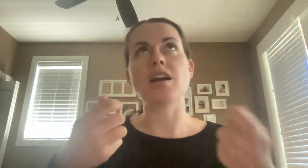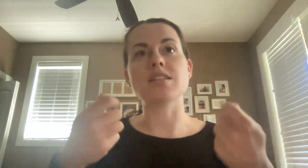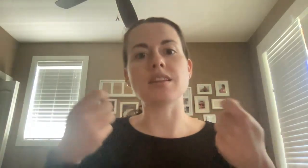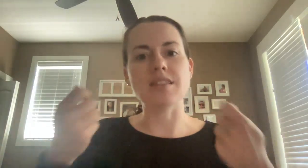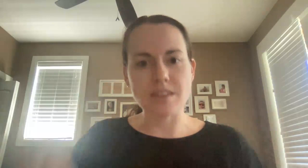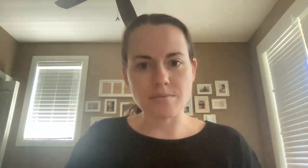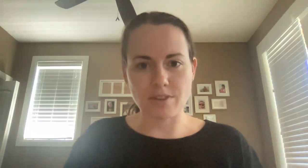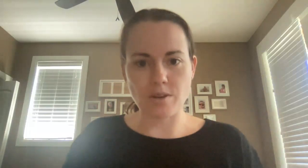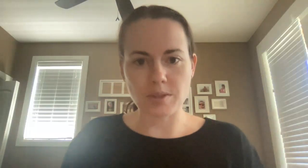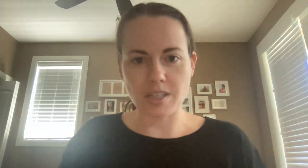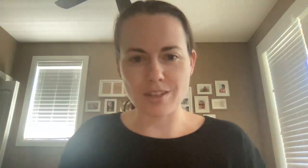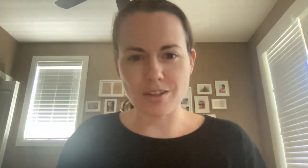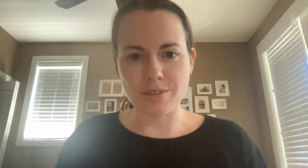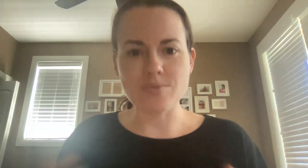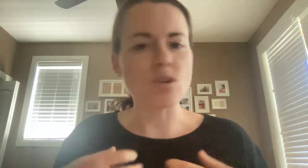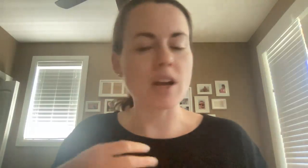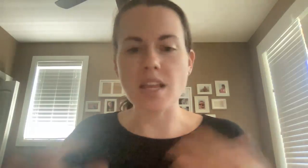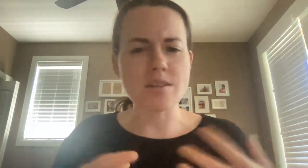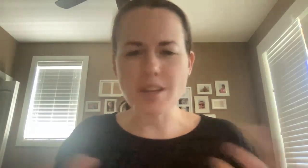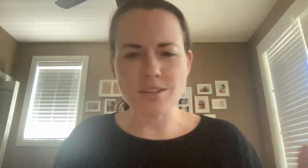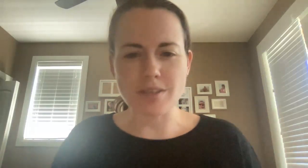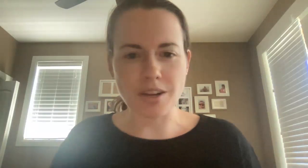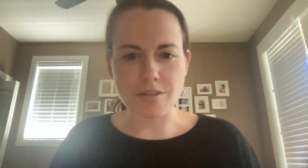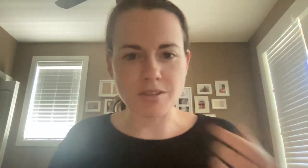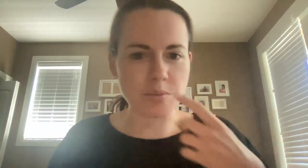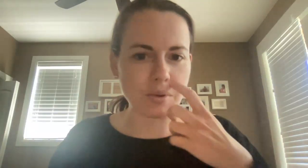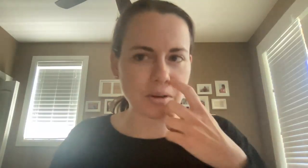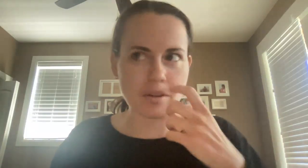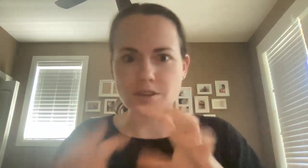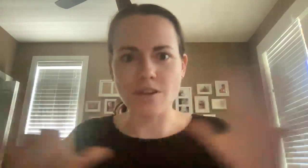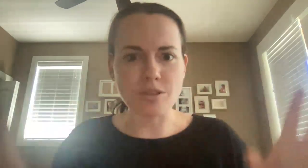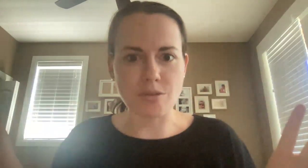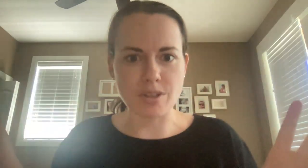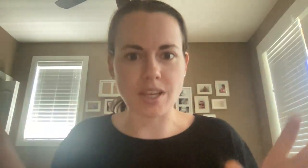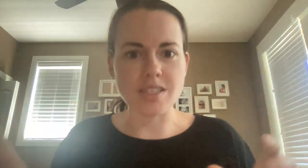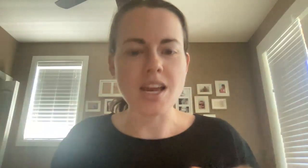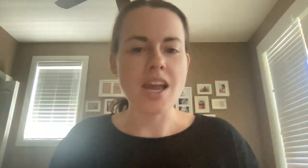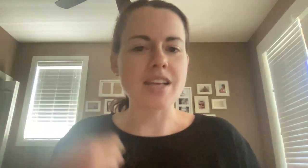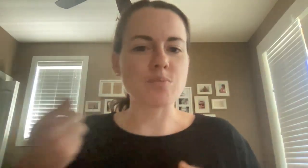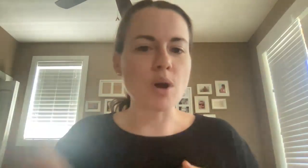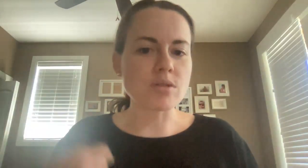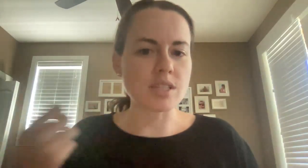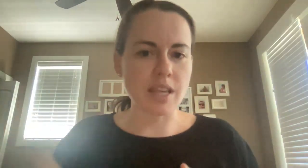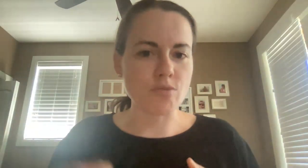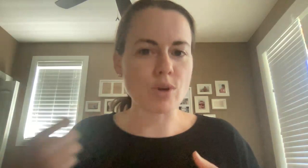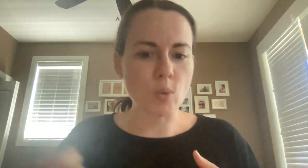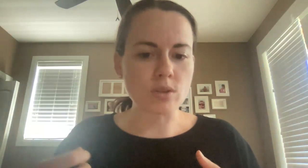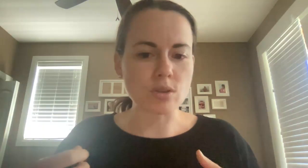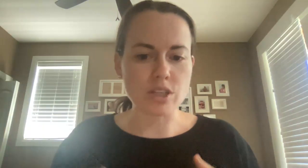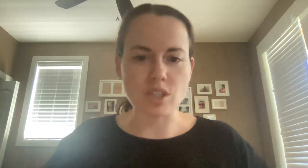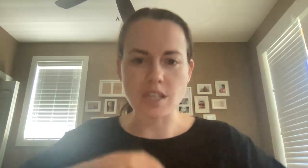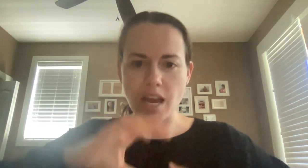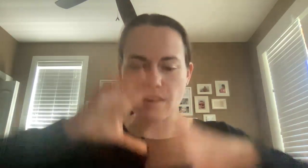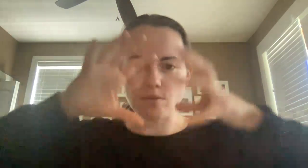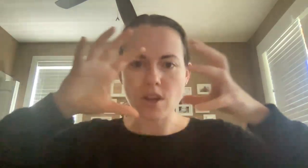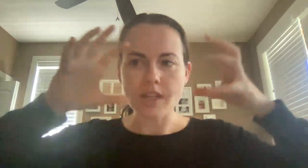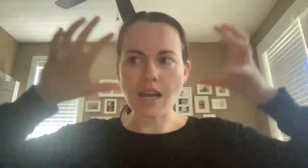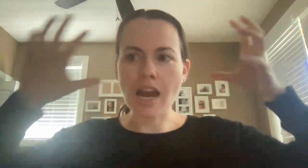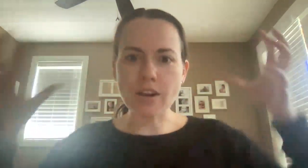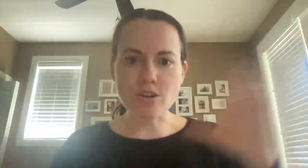we need to let them figure out what they need to know. So and I think we can do that across the board across all the courses, is pose these like real world questions and kind of tie our